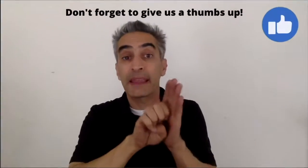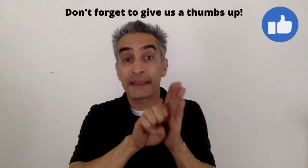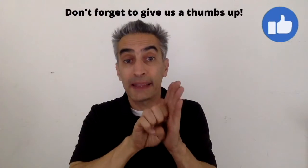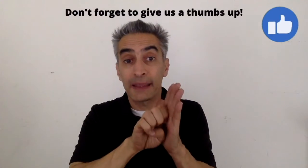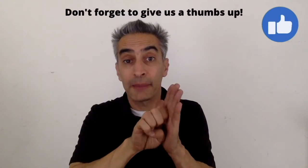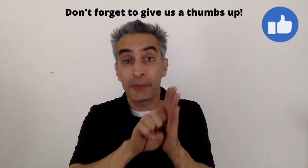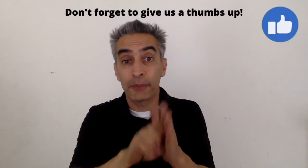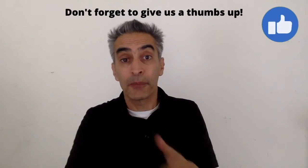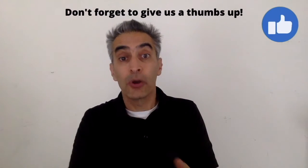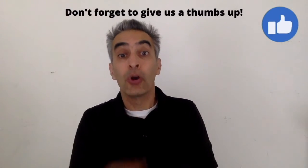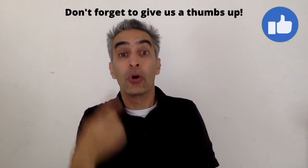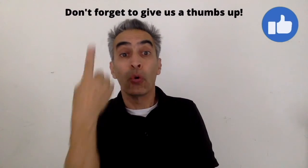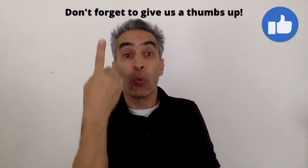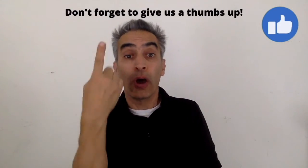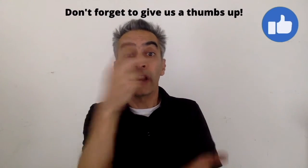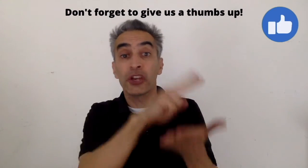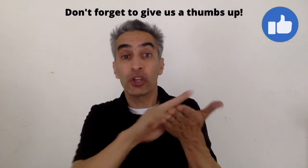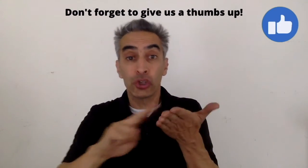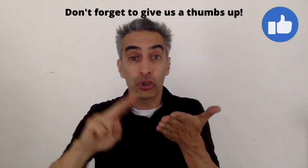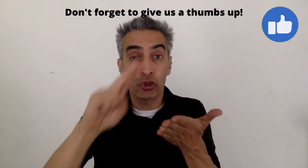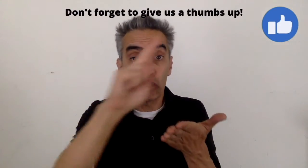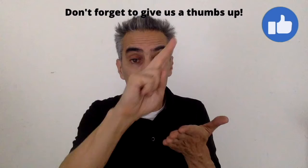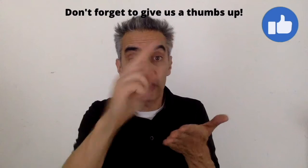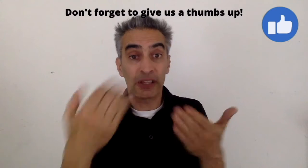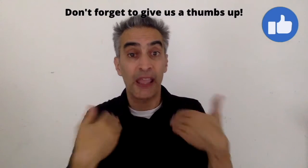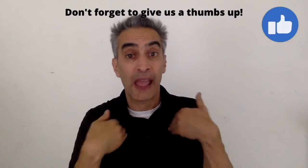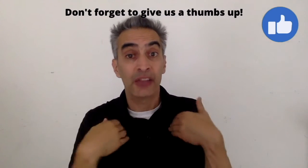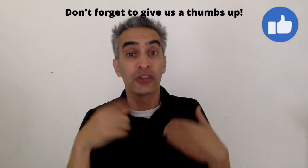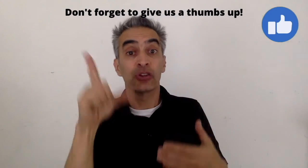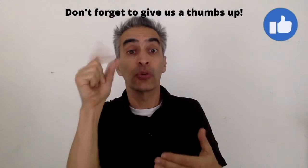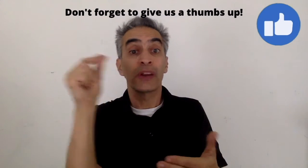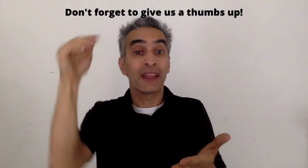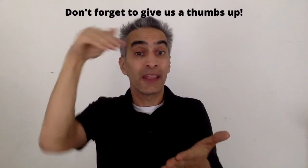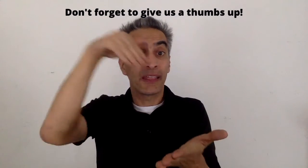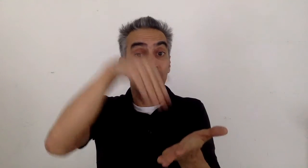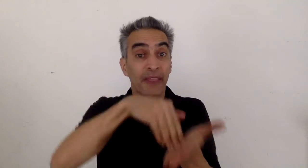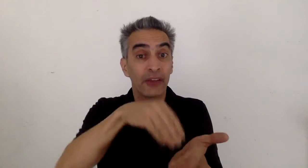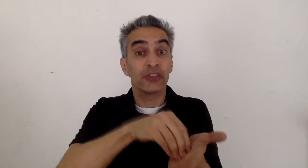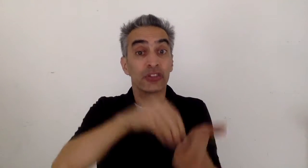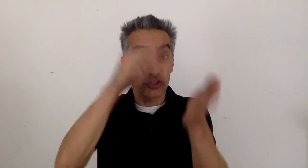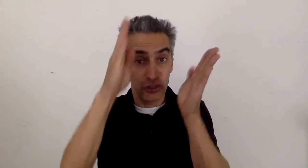For example, one university has 20,000 students